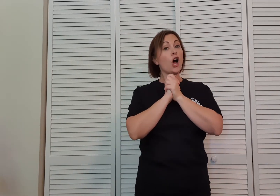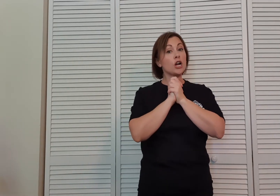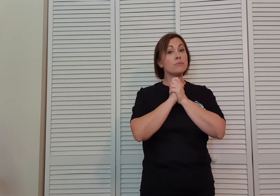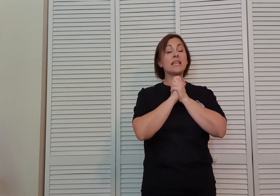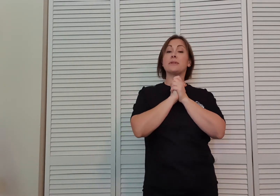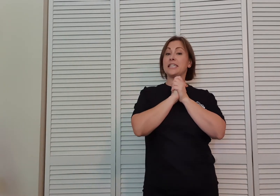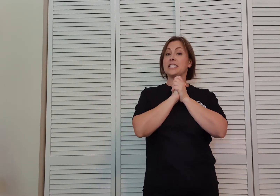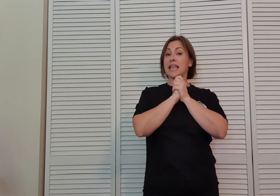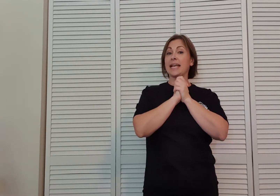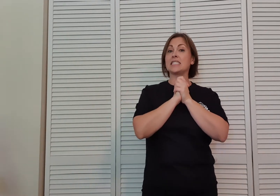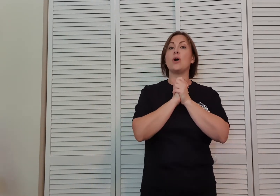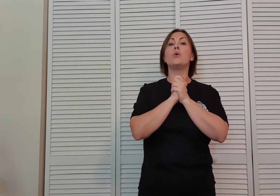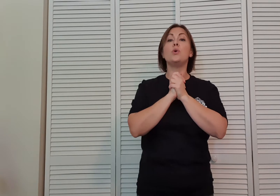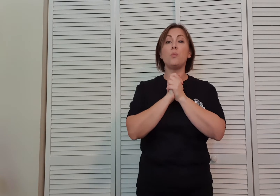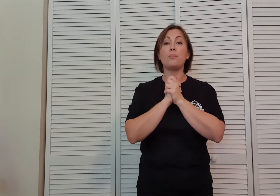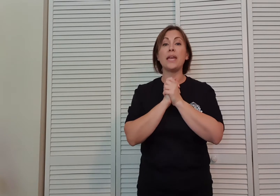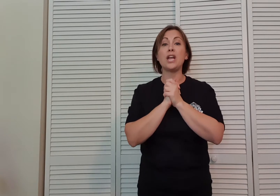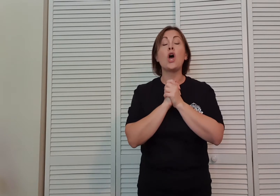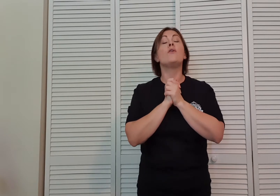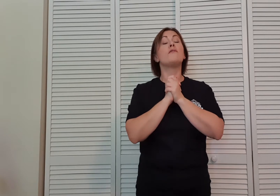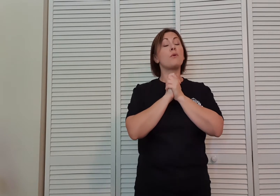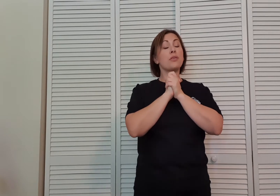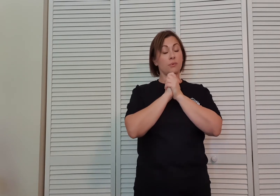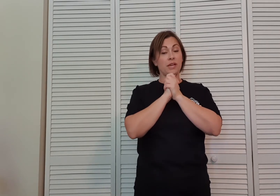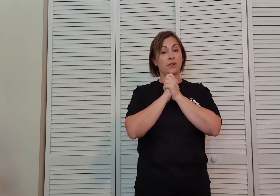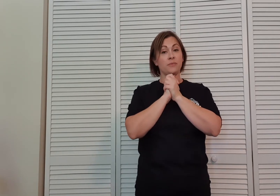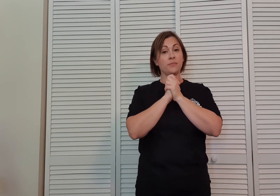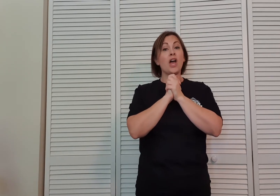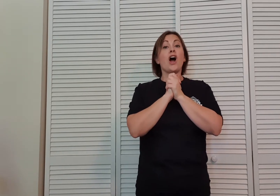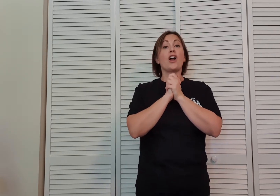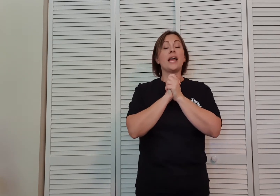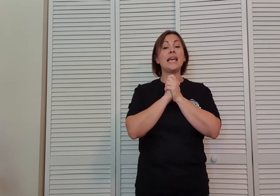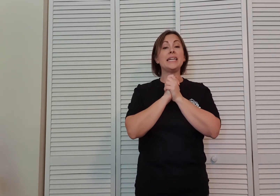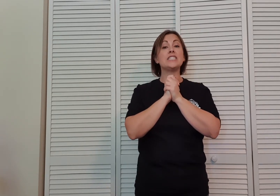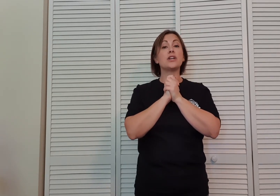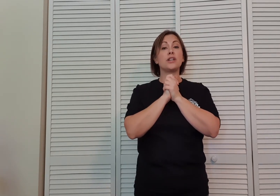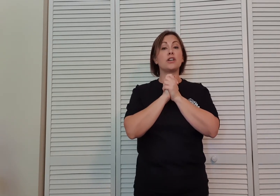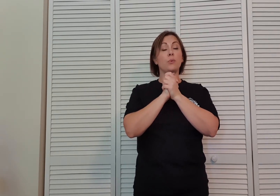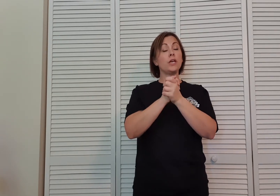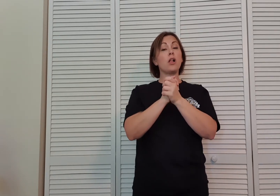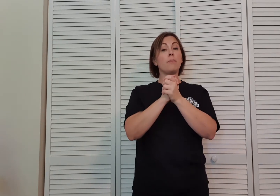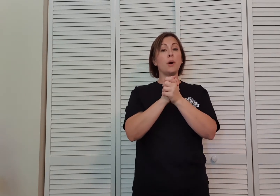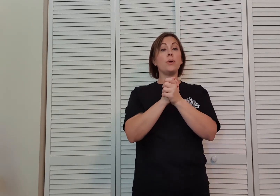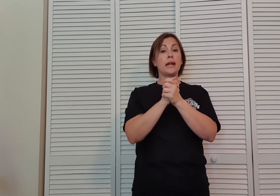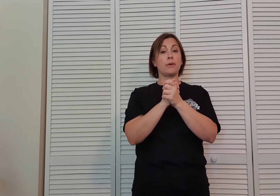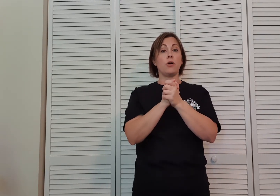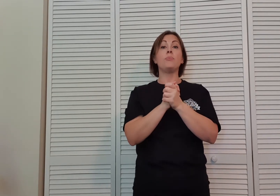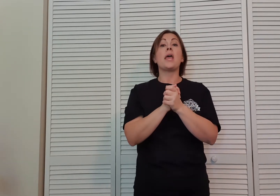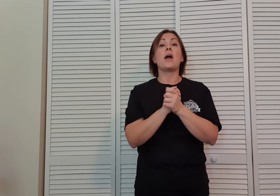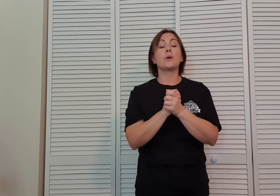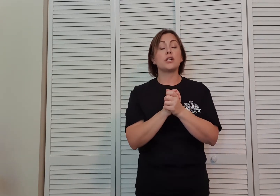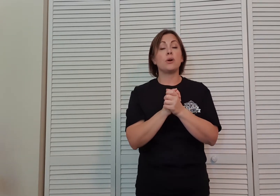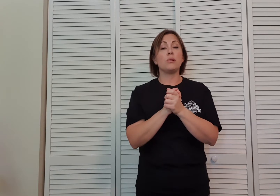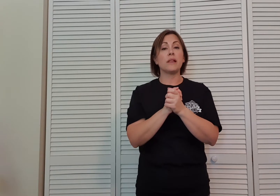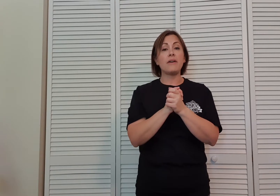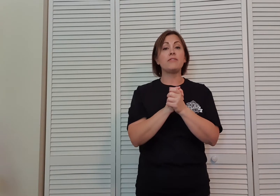arms and then we'll teach the legs. So hoop it for three. Our hands are going to go, we call a bow and arrow, and we're going to go left,